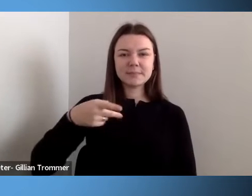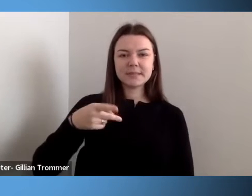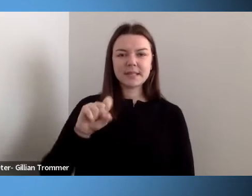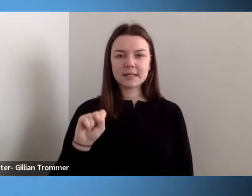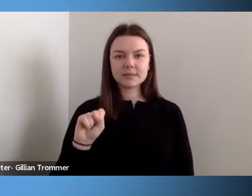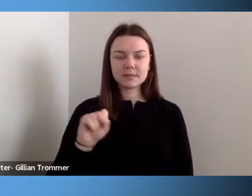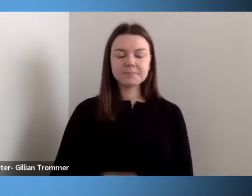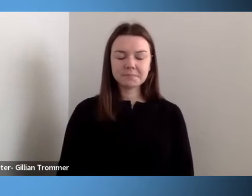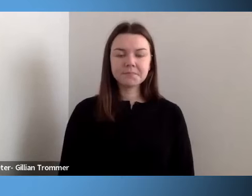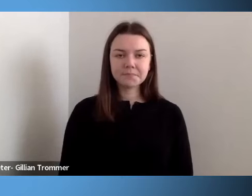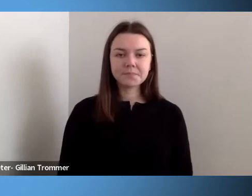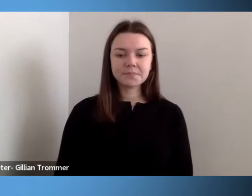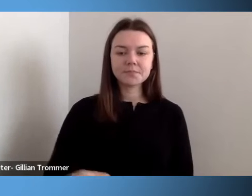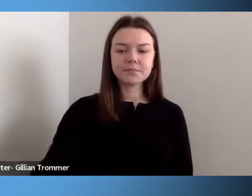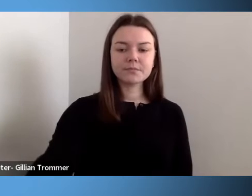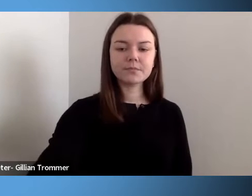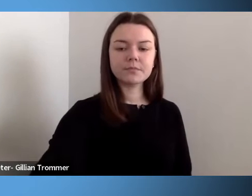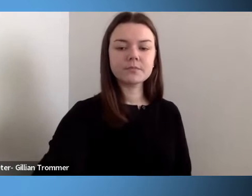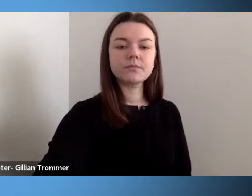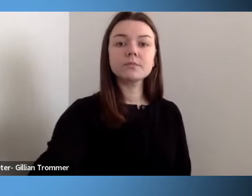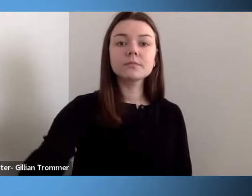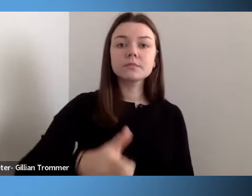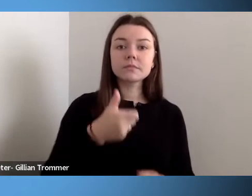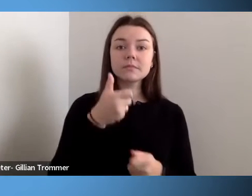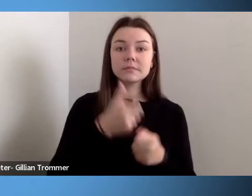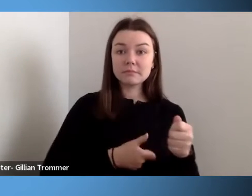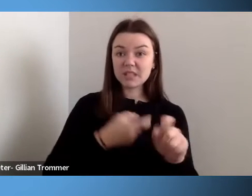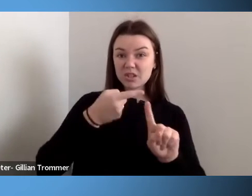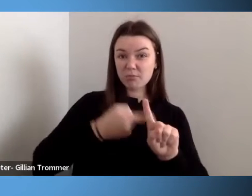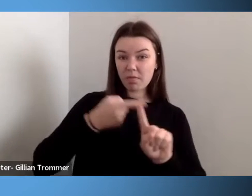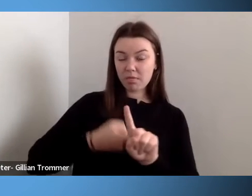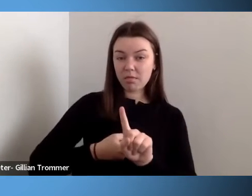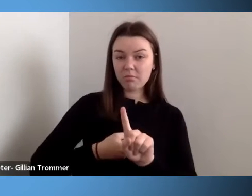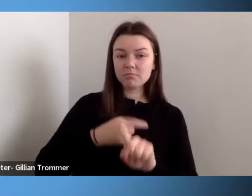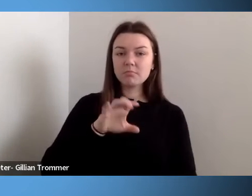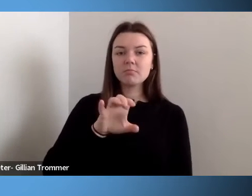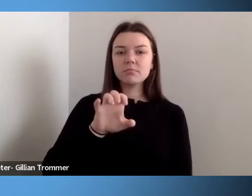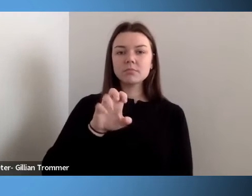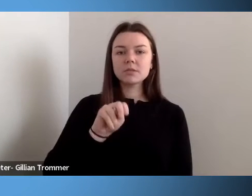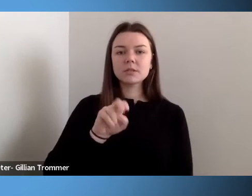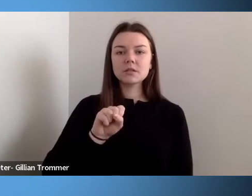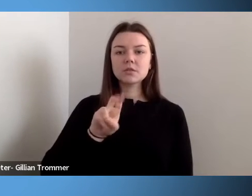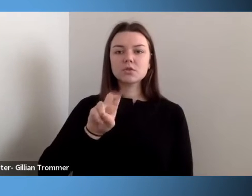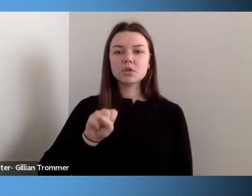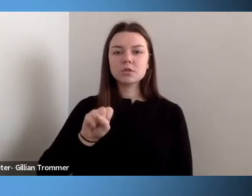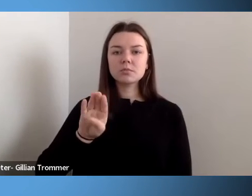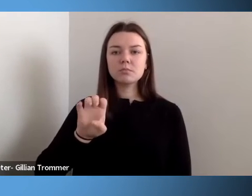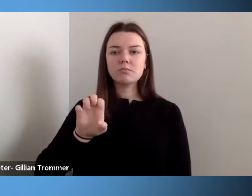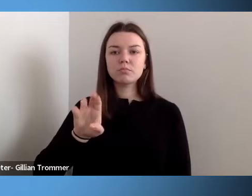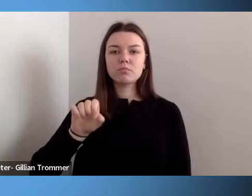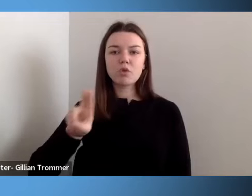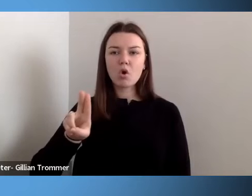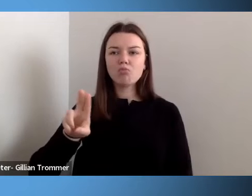Each month, the Census Bureau of Labor and Statistics produces telling reports